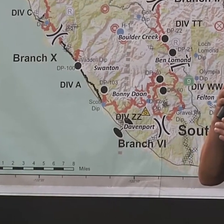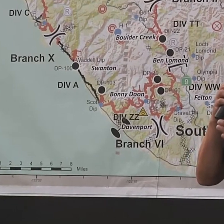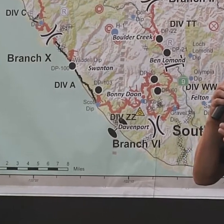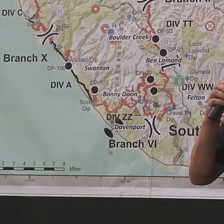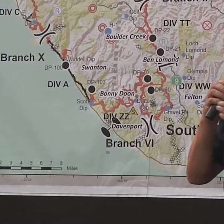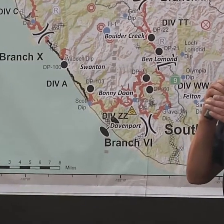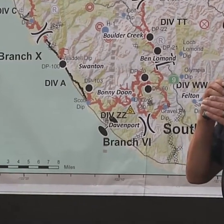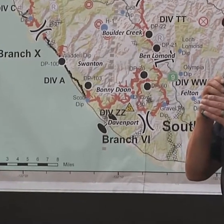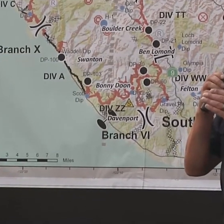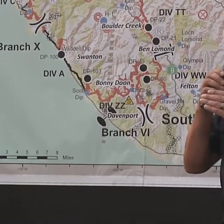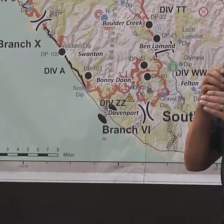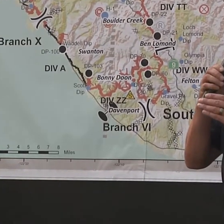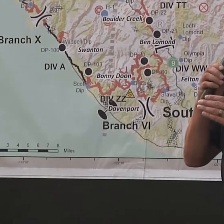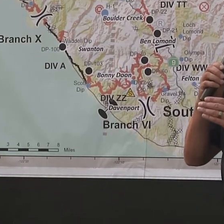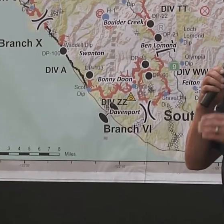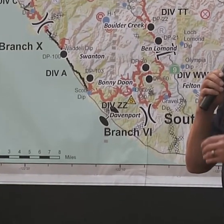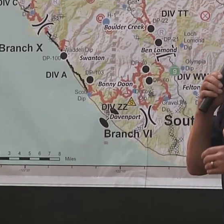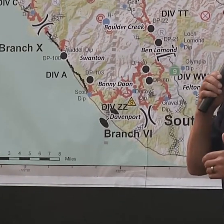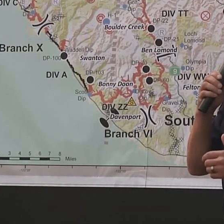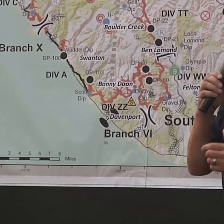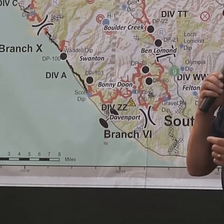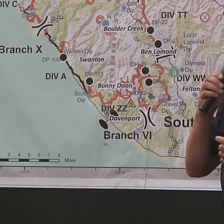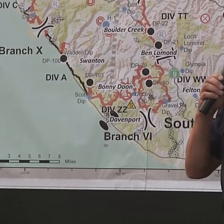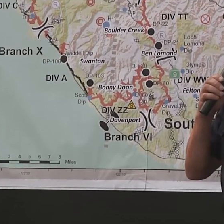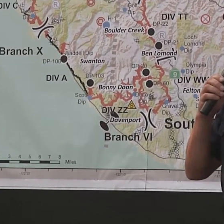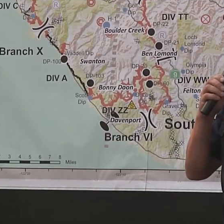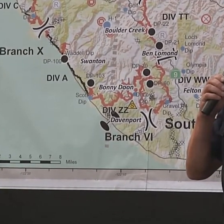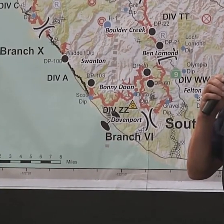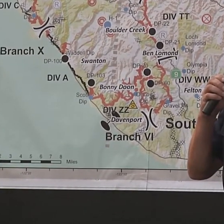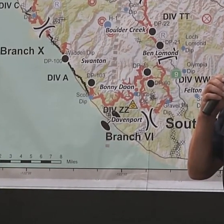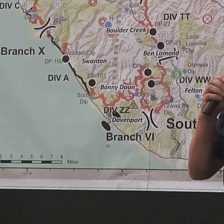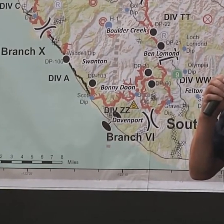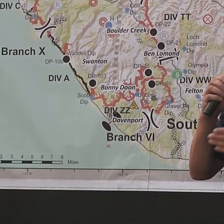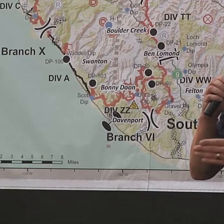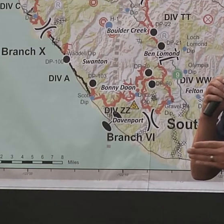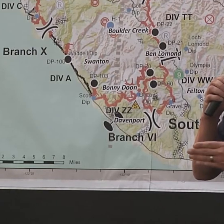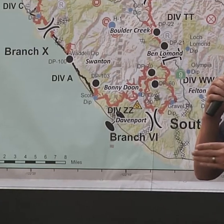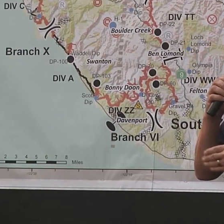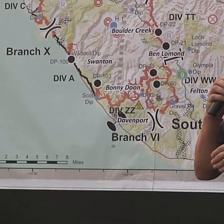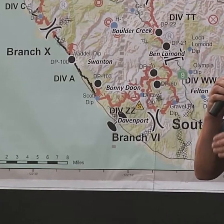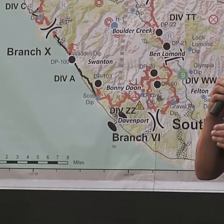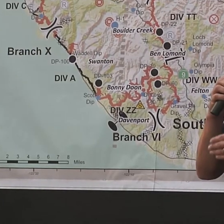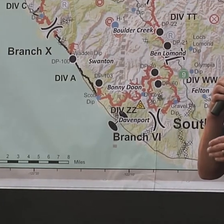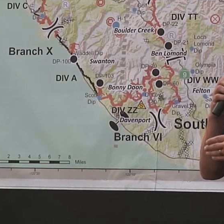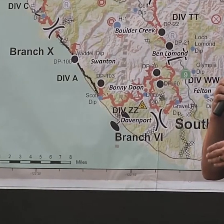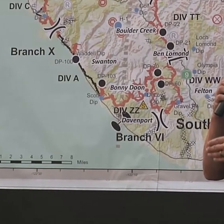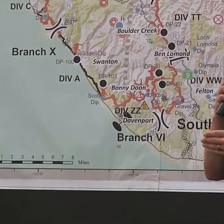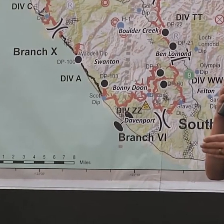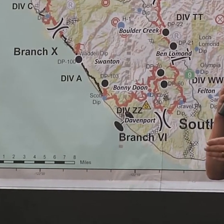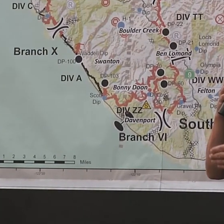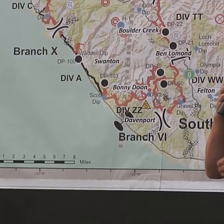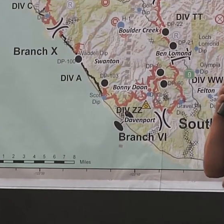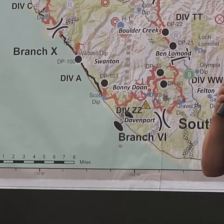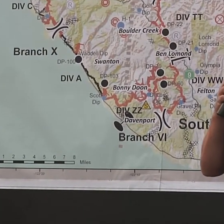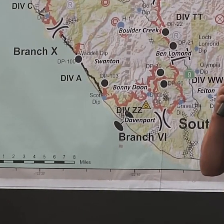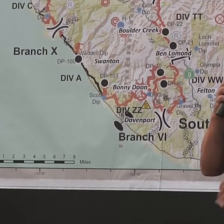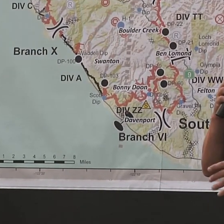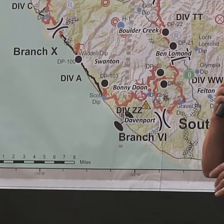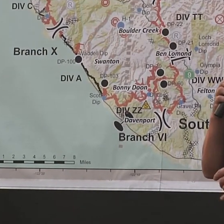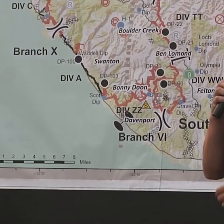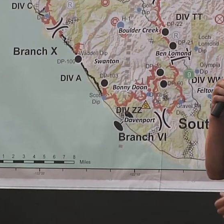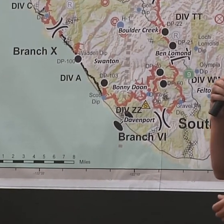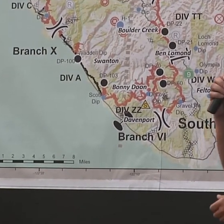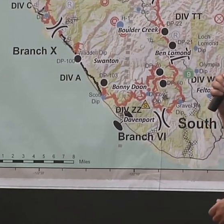lines around about half to three quarters of that community. We have another line that we're establishing and going to do a burnout operation